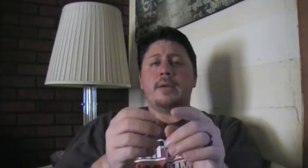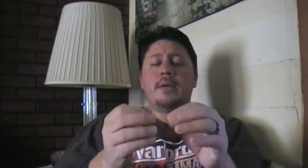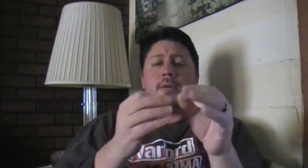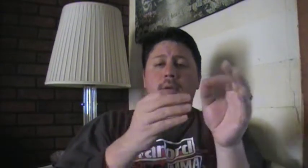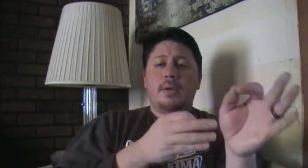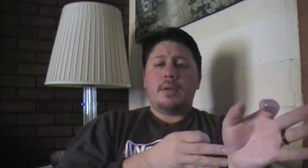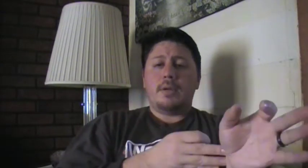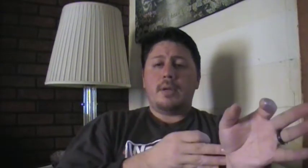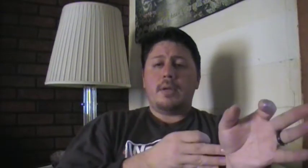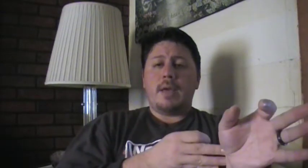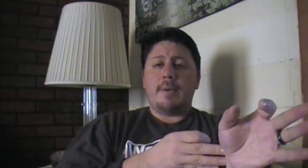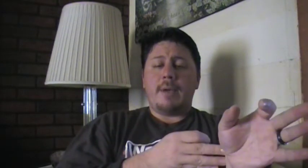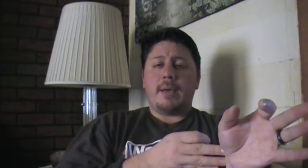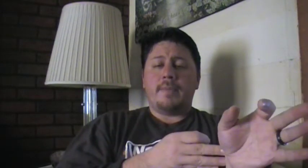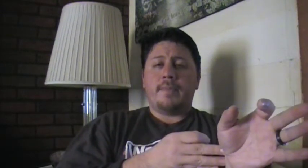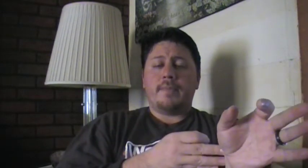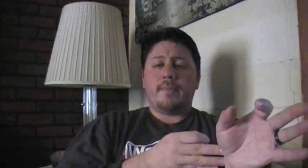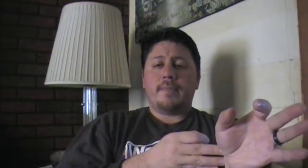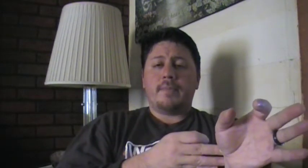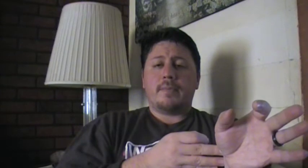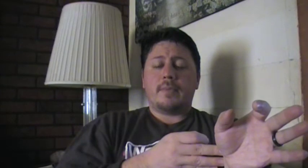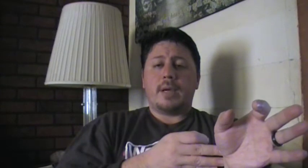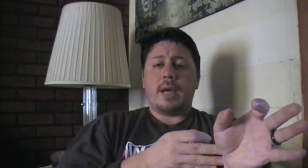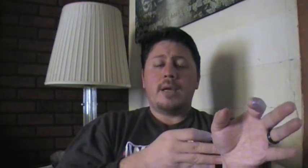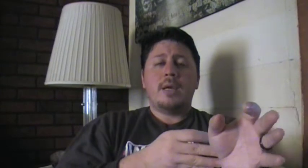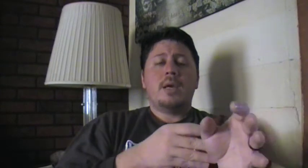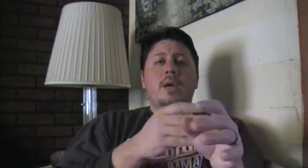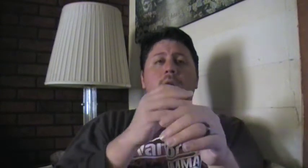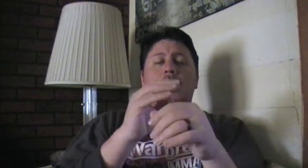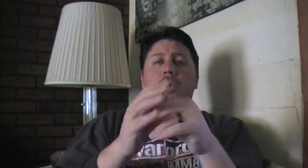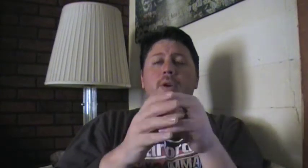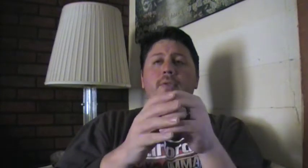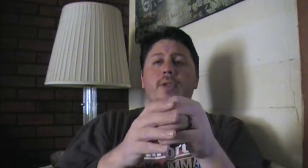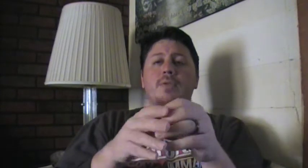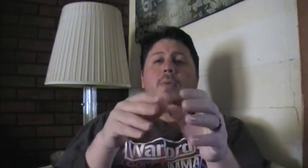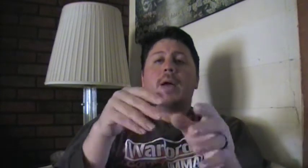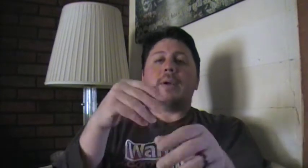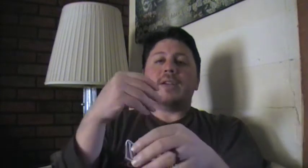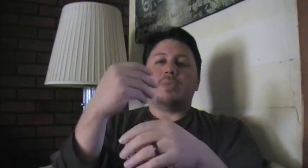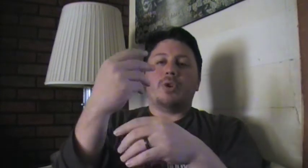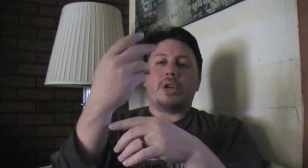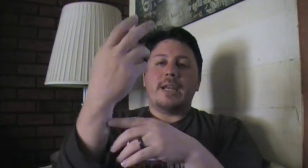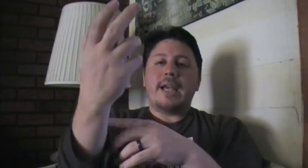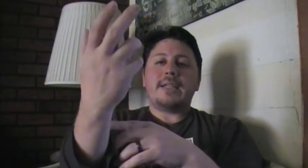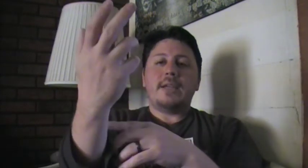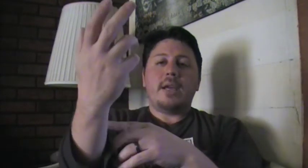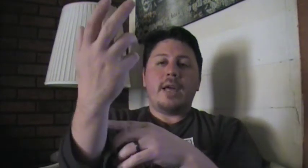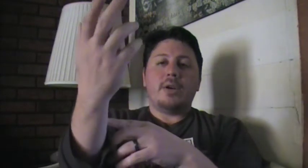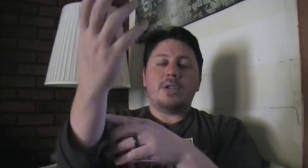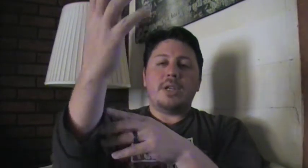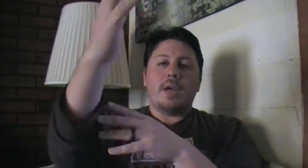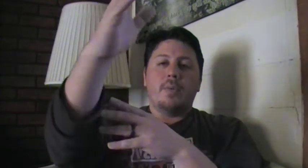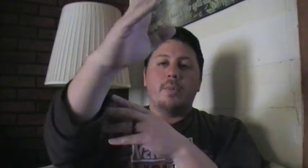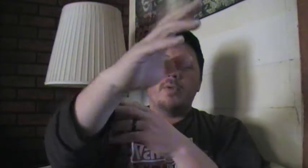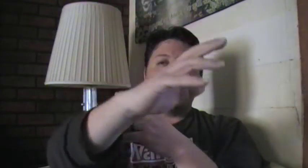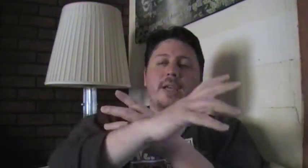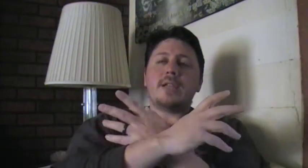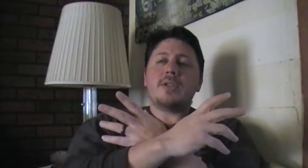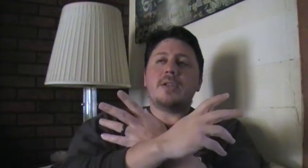MMA. Okay? Going for this. Why? Because we are connecting energy and we're moving into this.